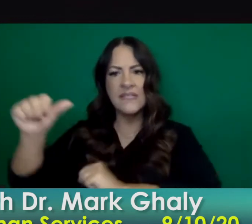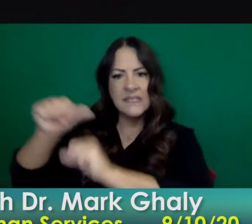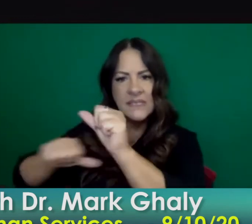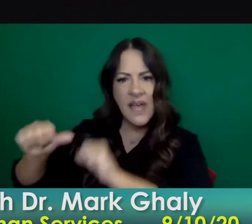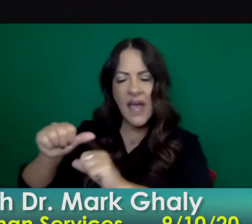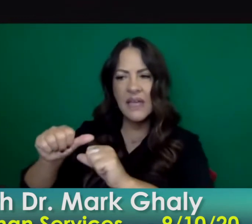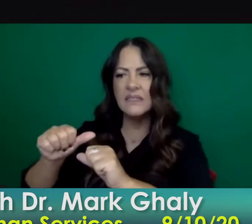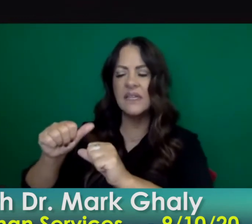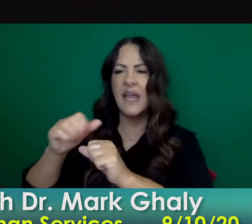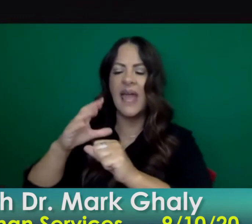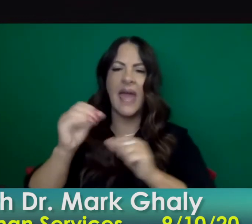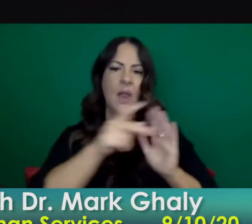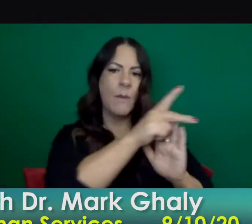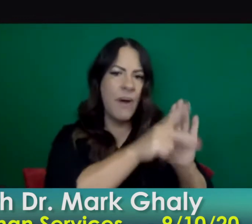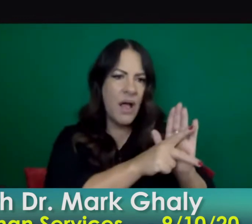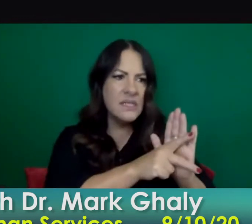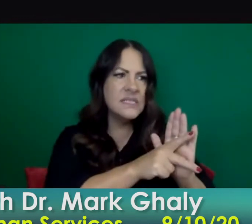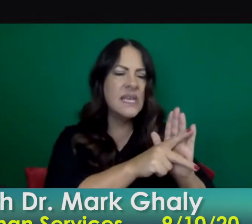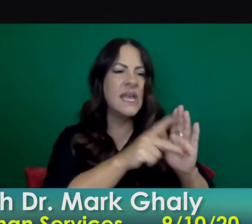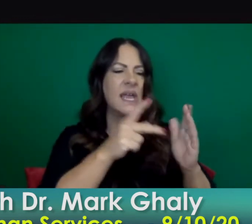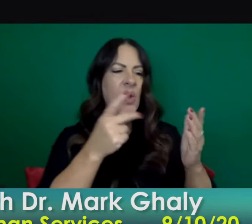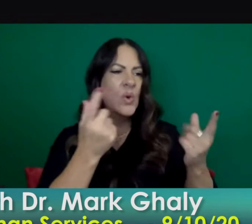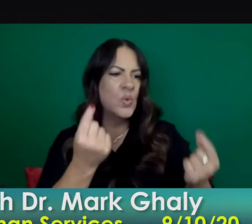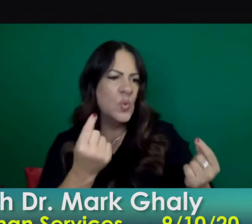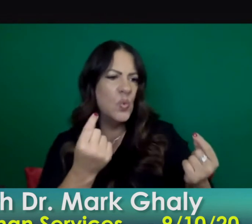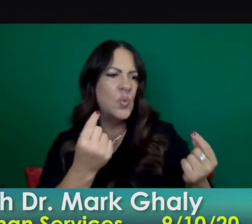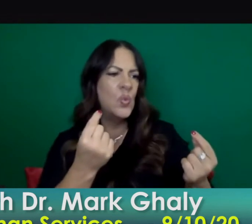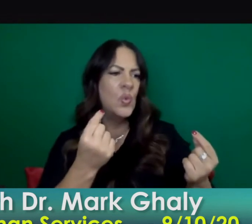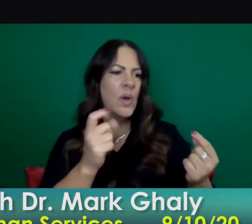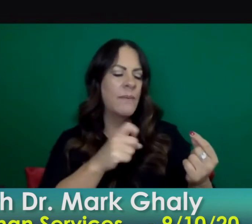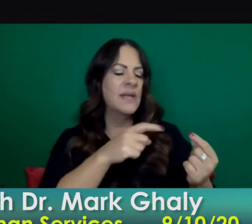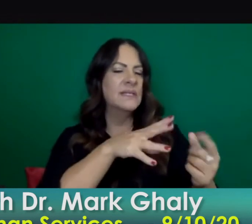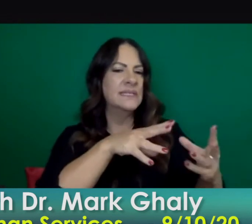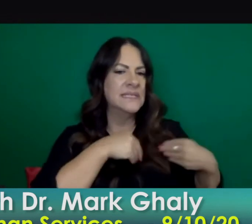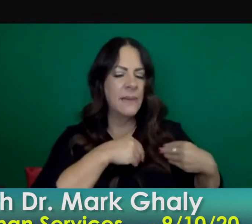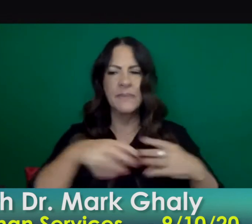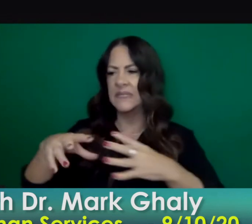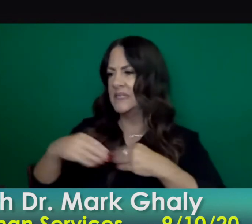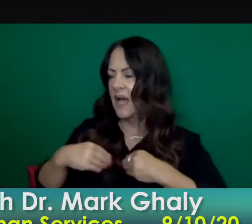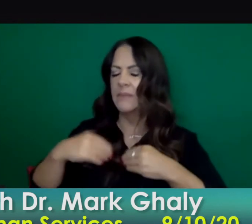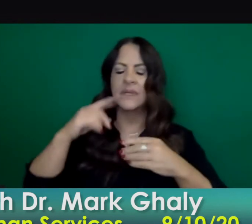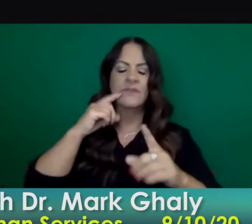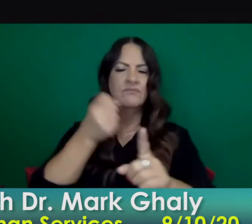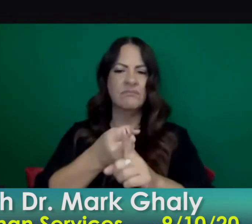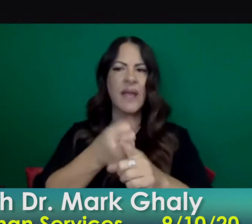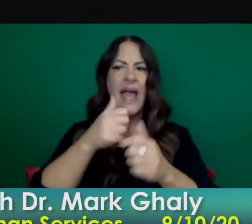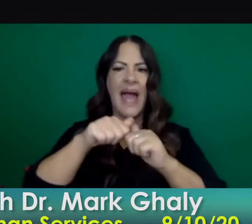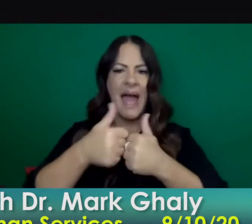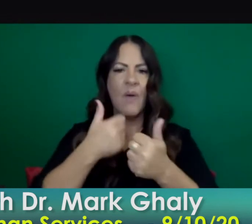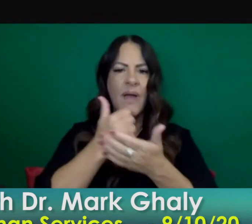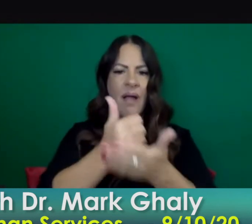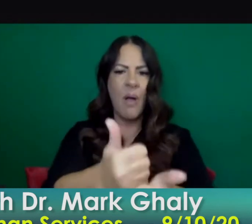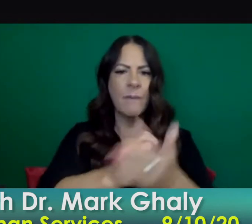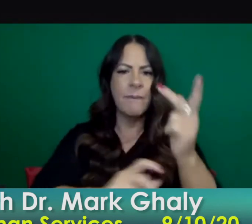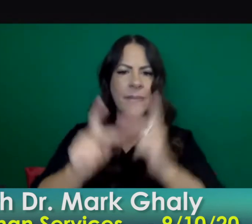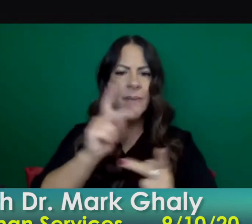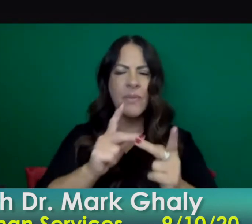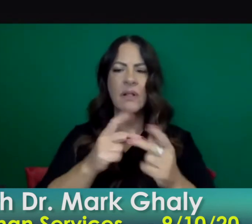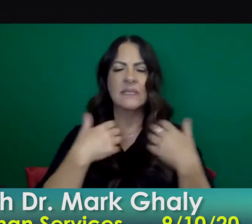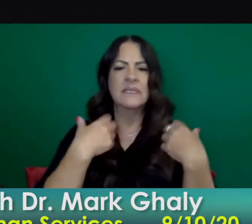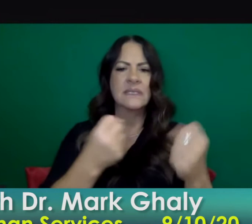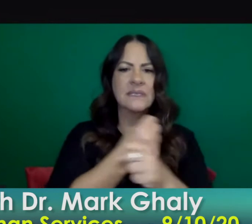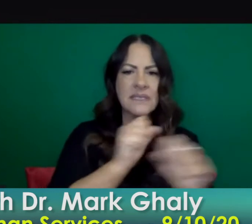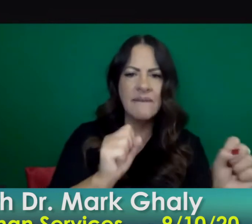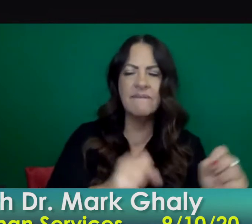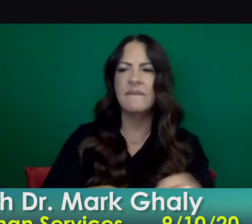the policies trying to protect people from this disease but also looking at the impact on our economy and how we all absolutely